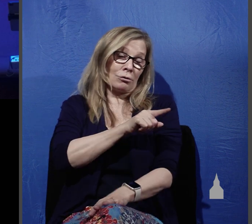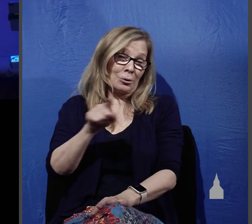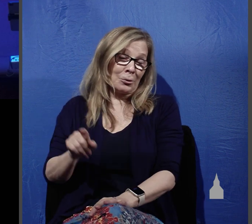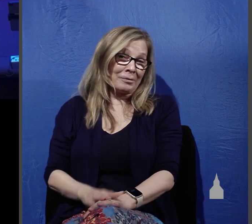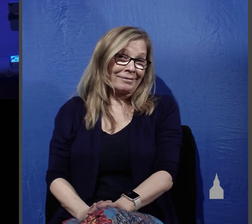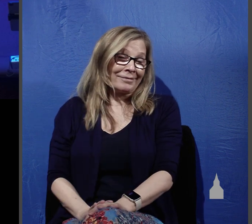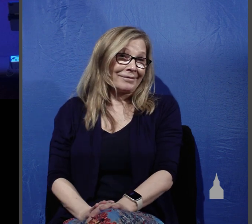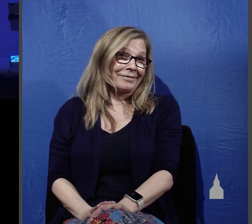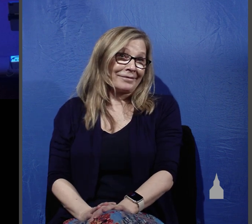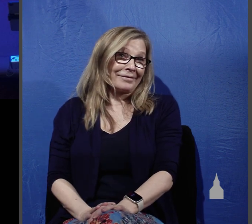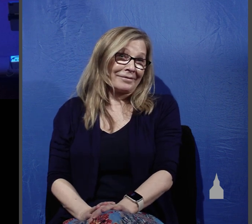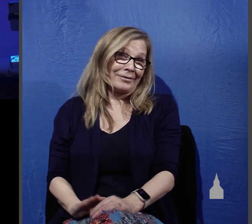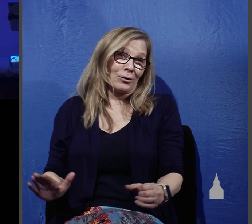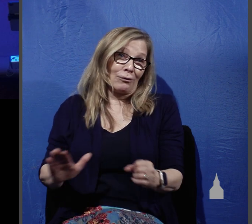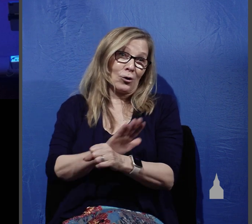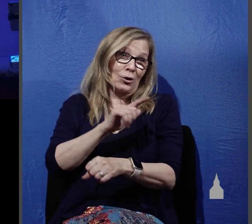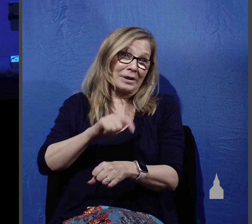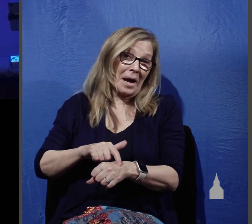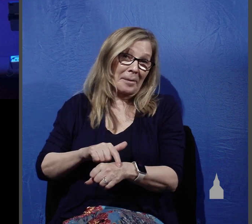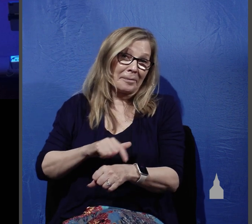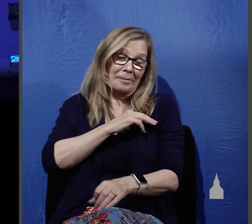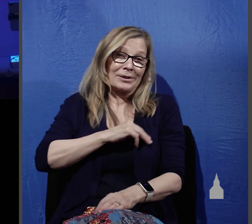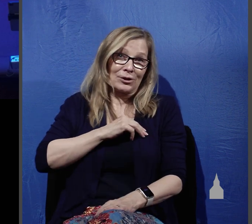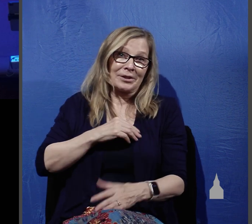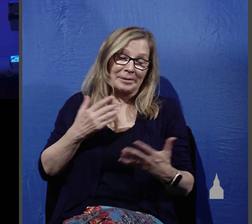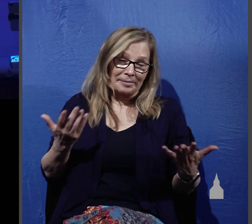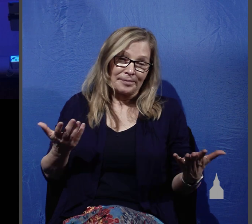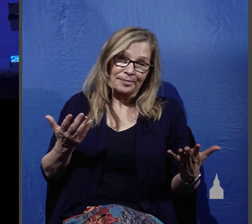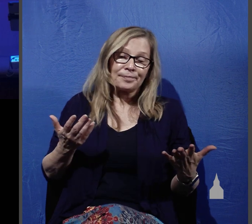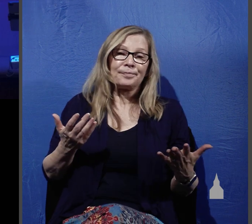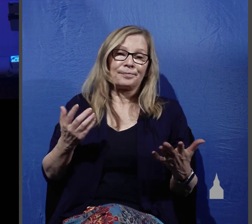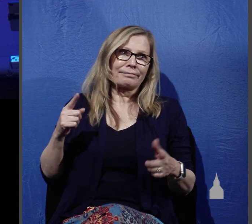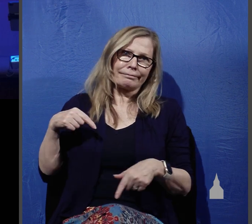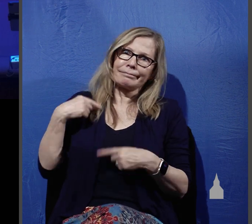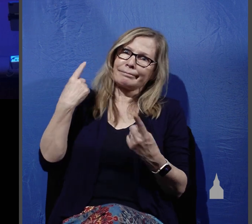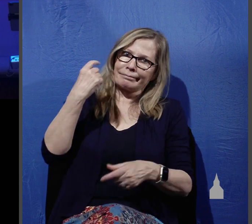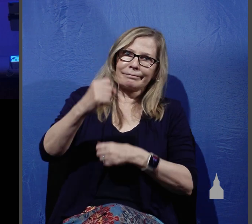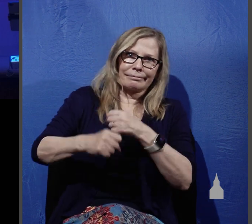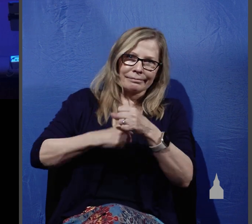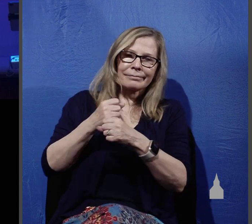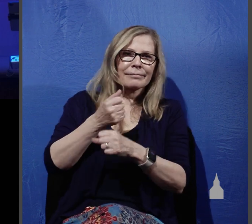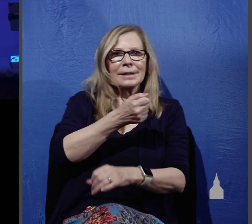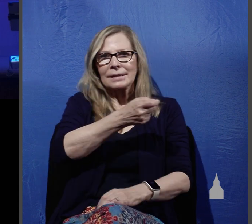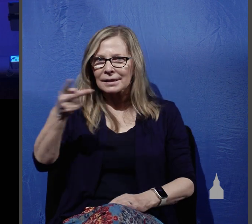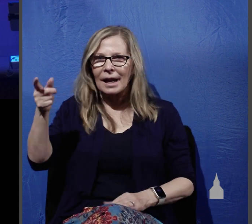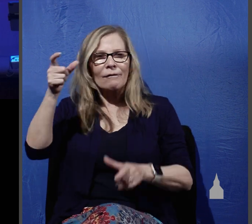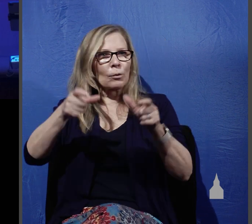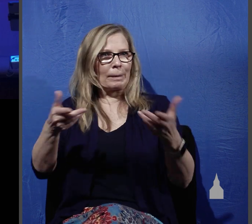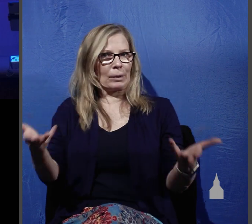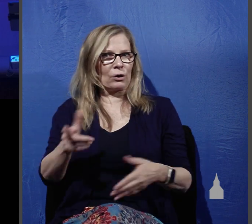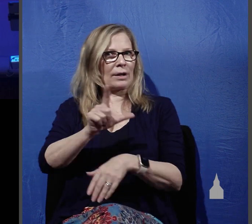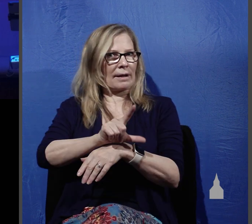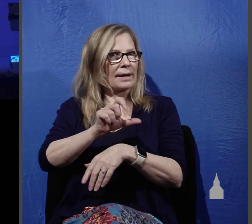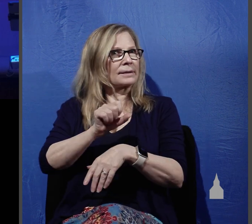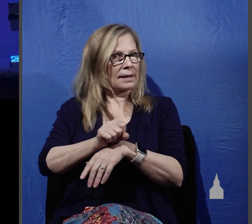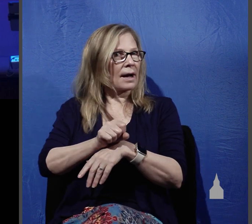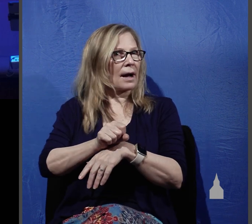into full-time missions over the years there have been a number of people from Lakeside who have sensed